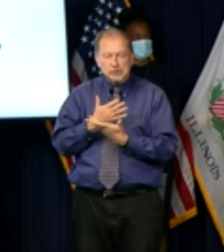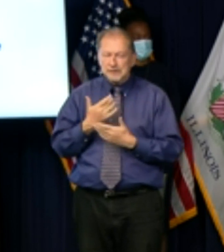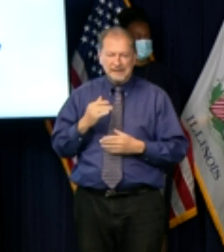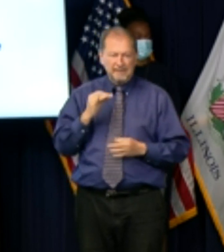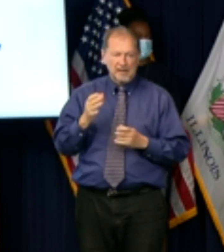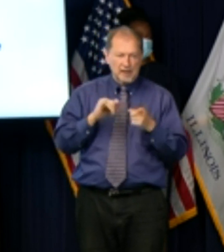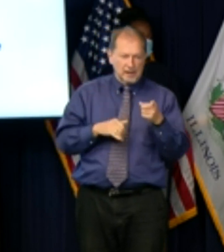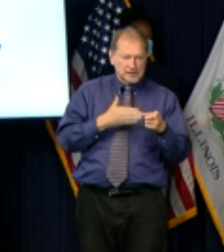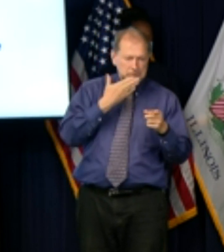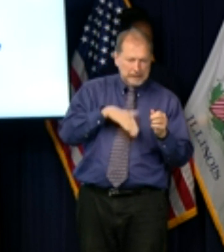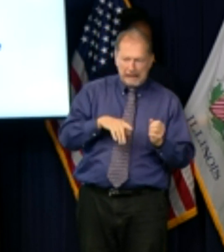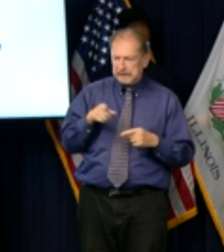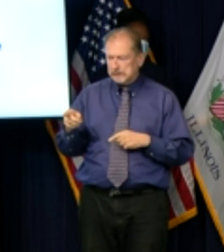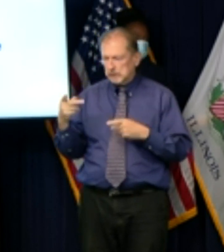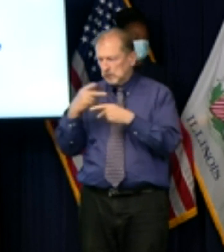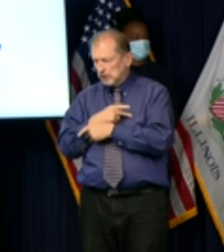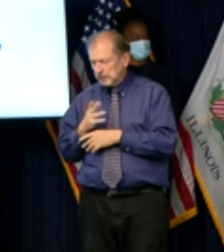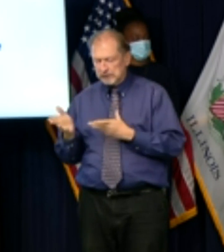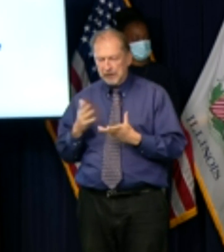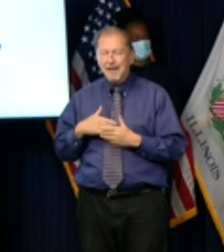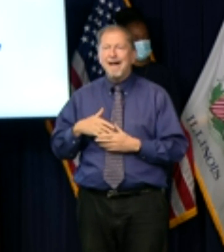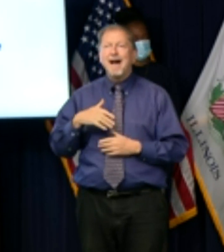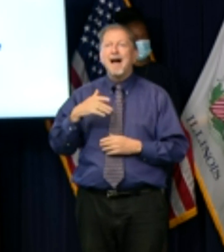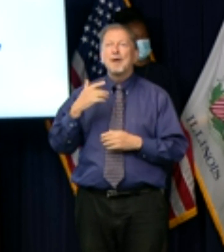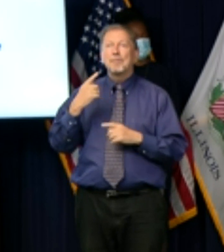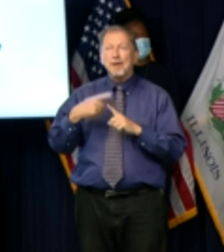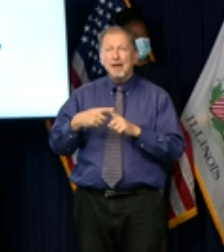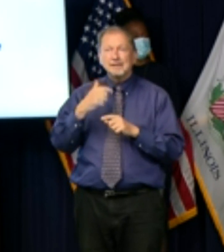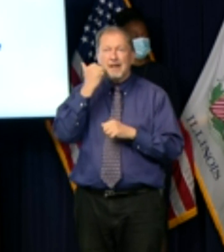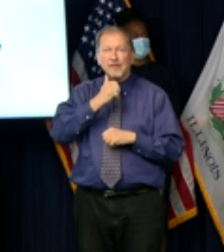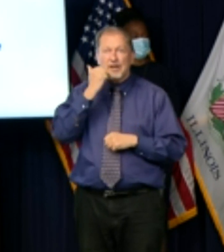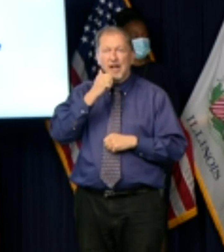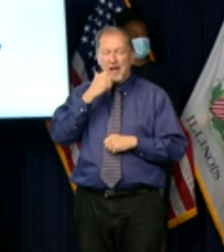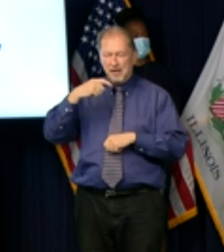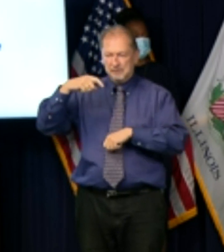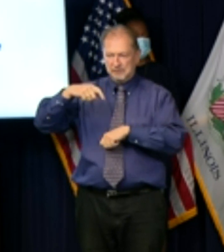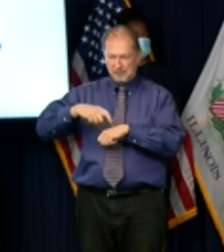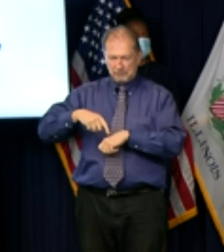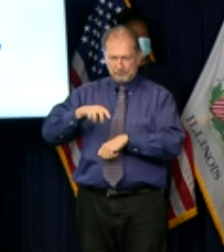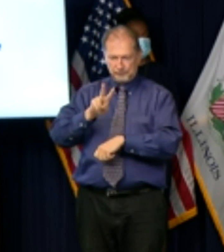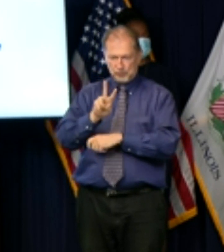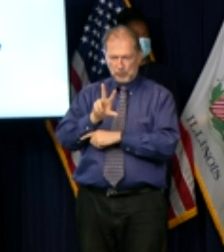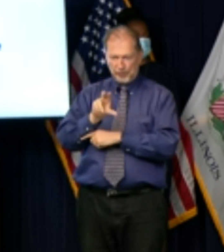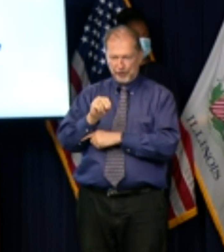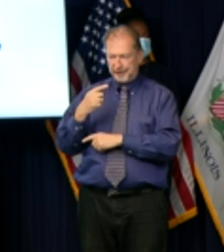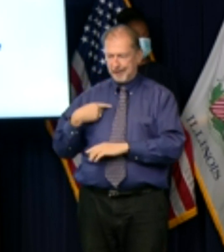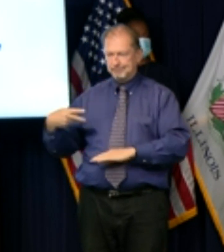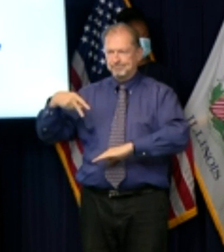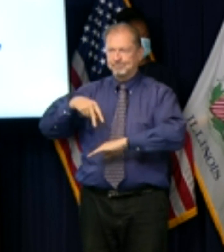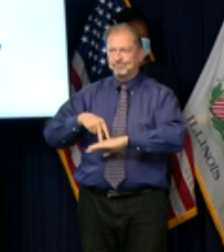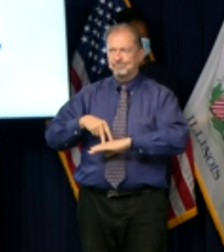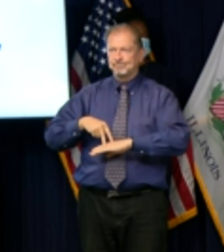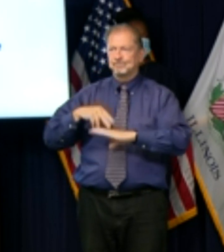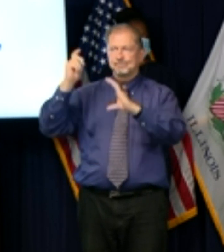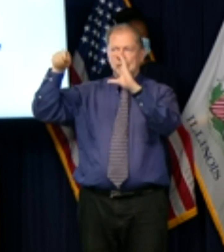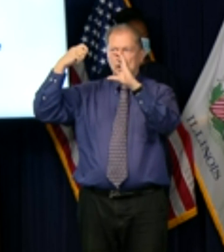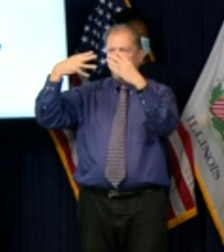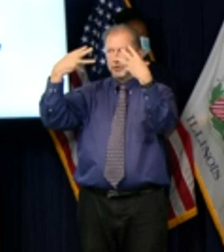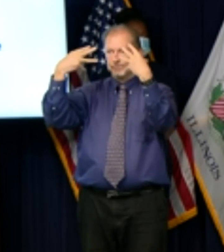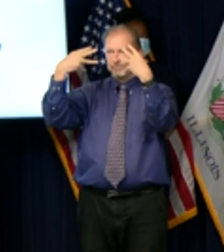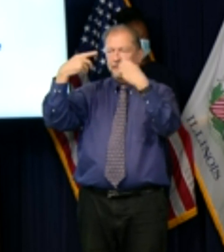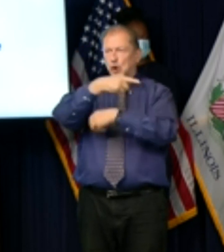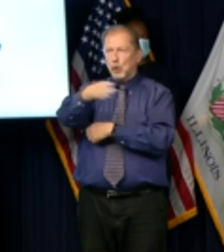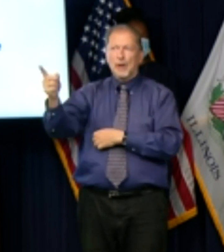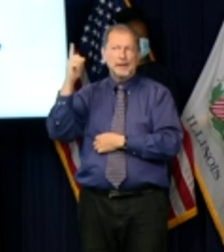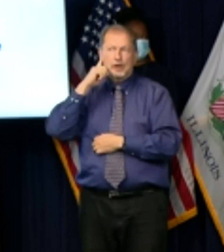i know that every day at 2 30 i'm going to stand in front of you and answer for those choices that is